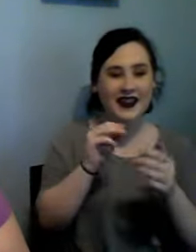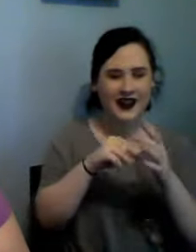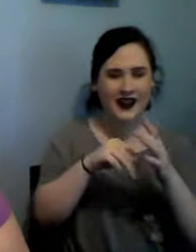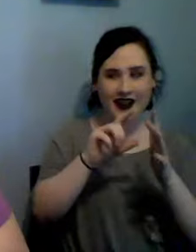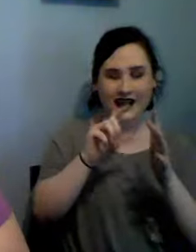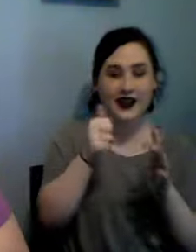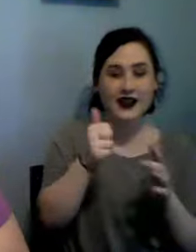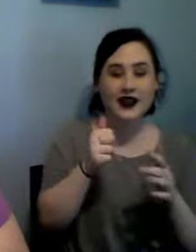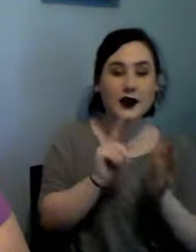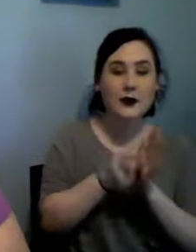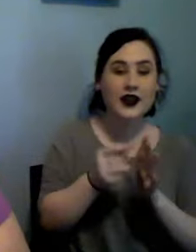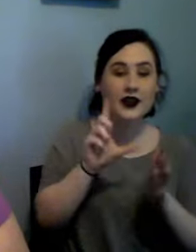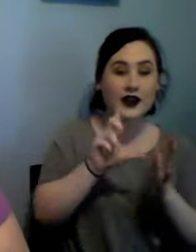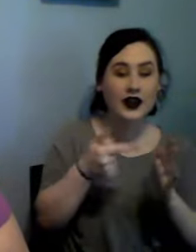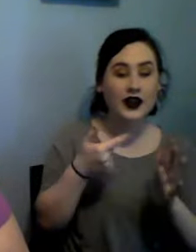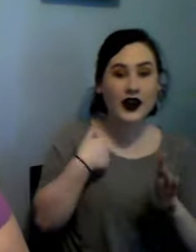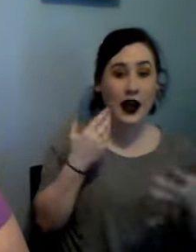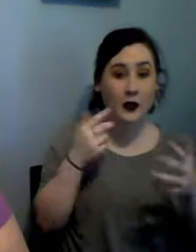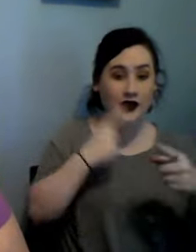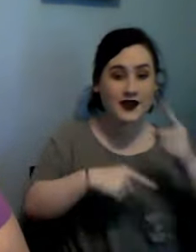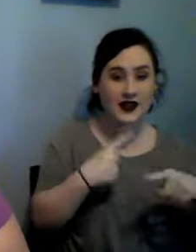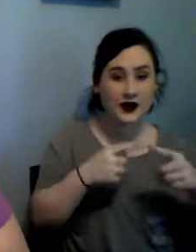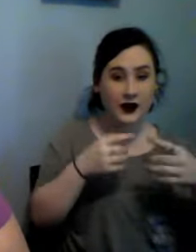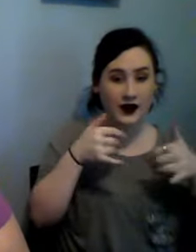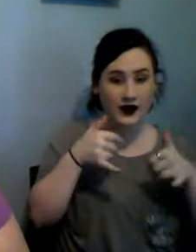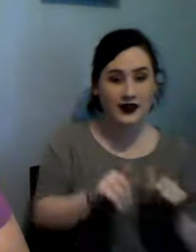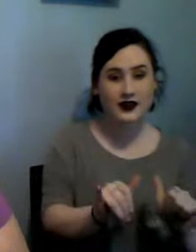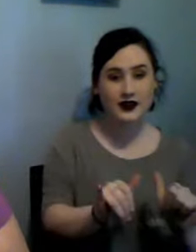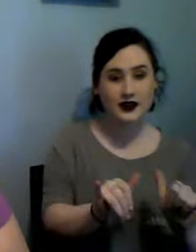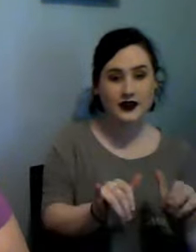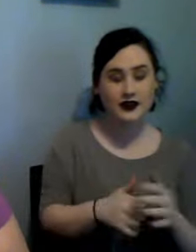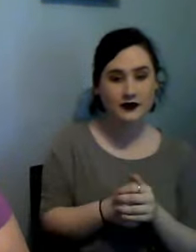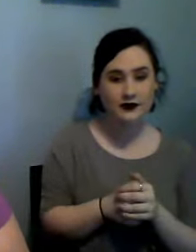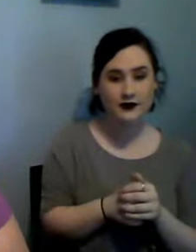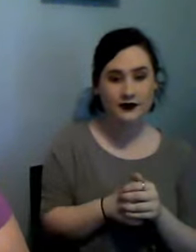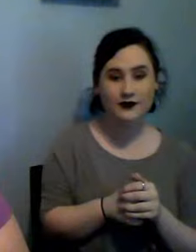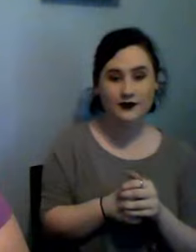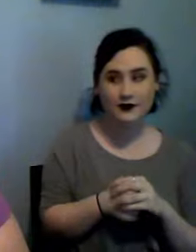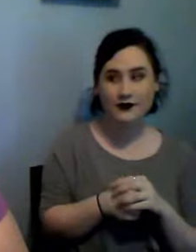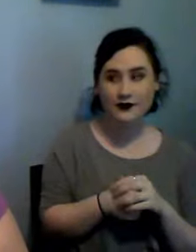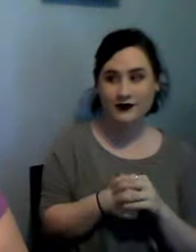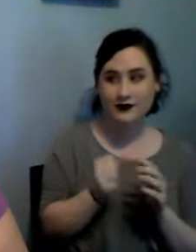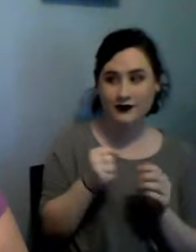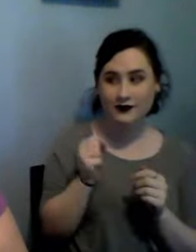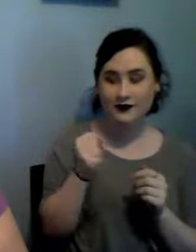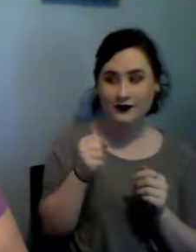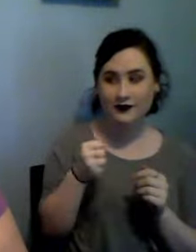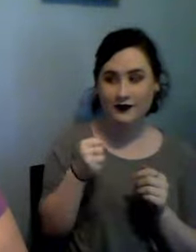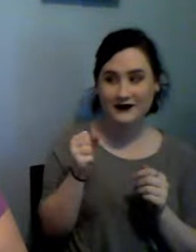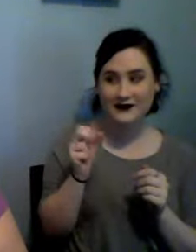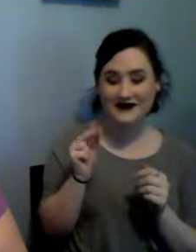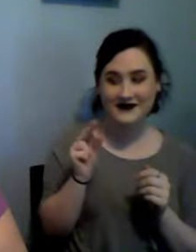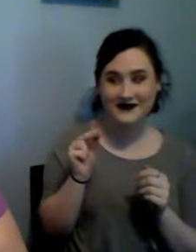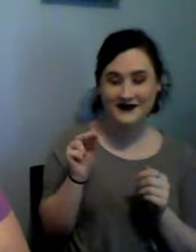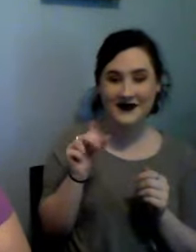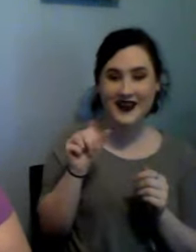arms over there like a chicken did you say the chicken